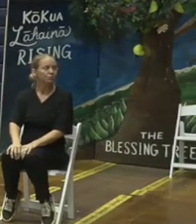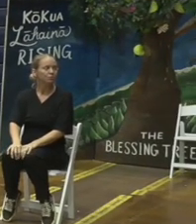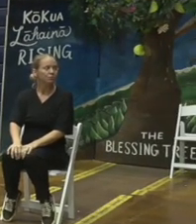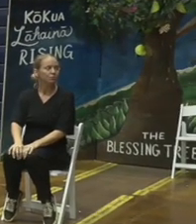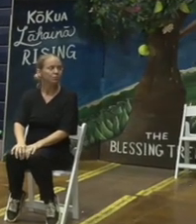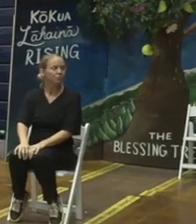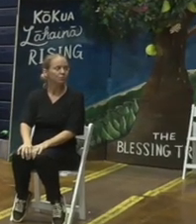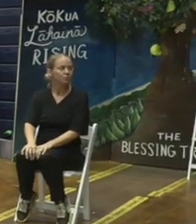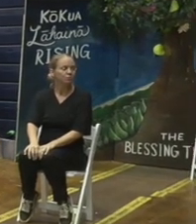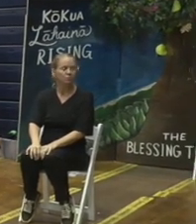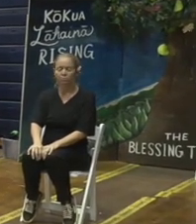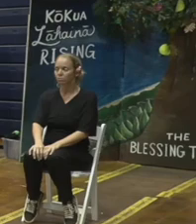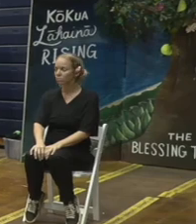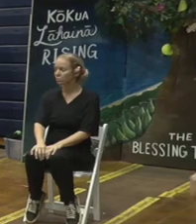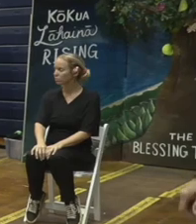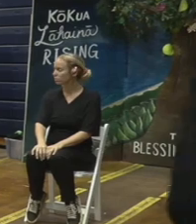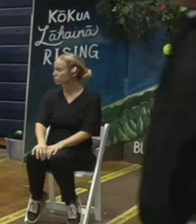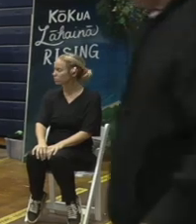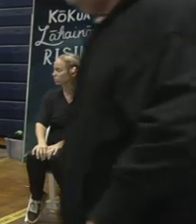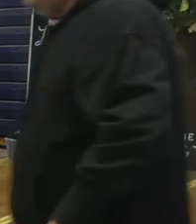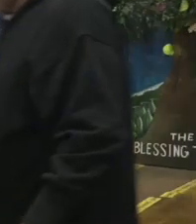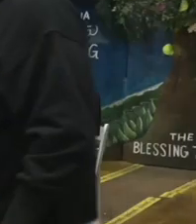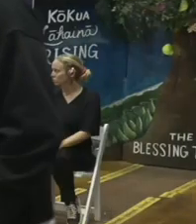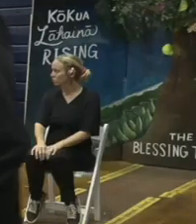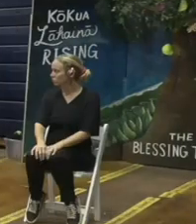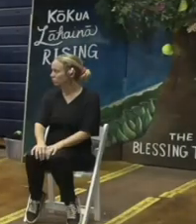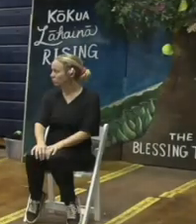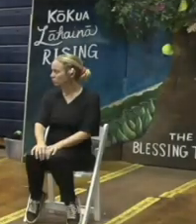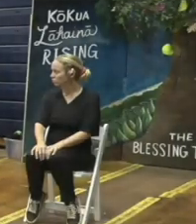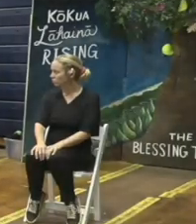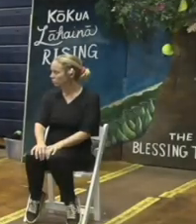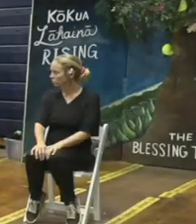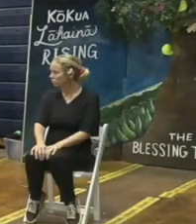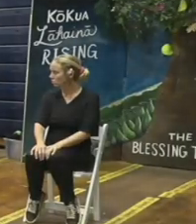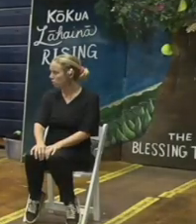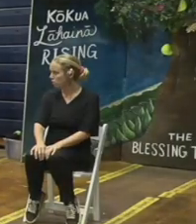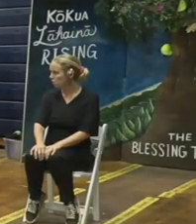you you want us to have somebody else say something is that what you're saying